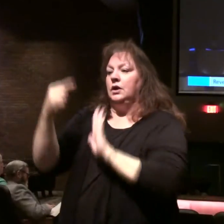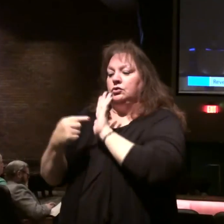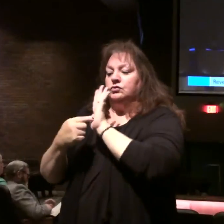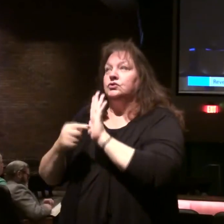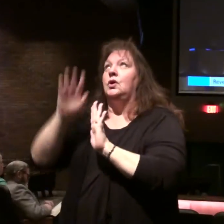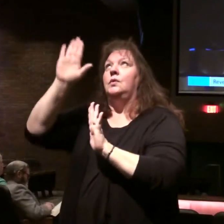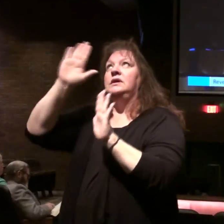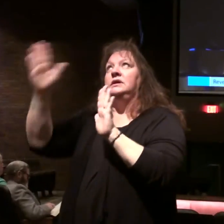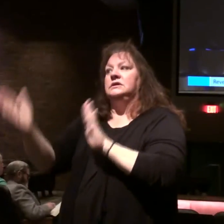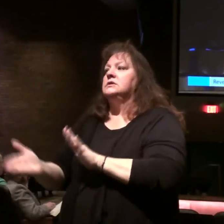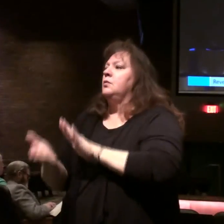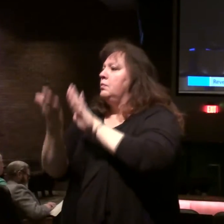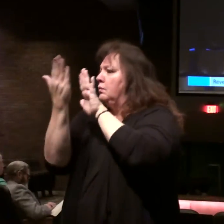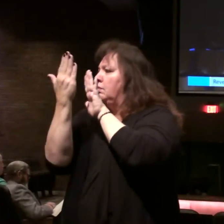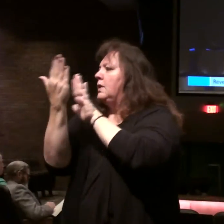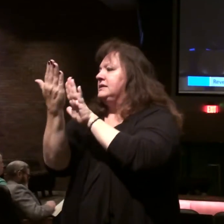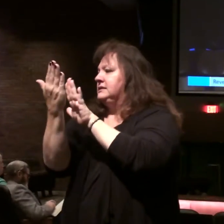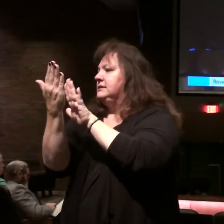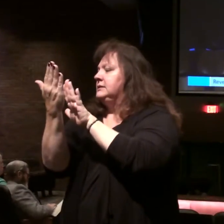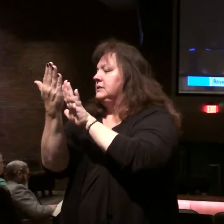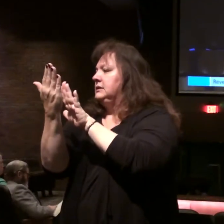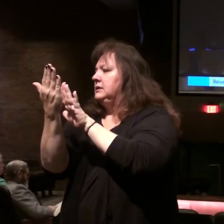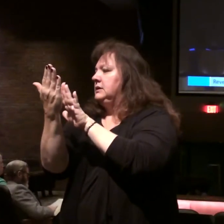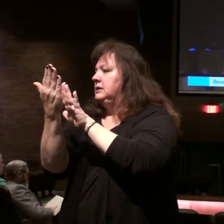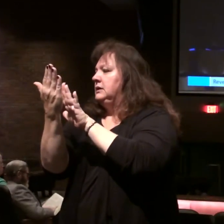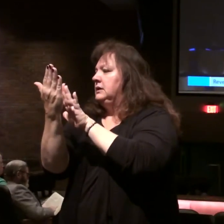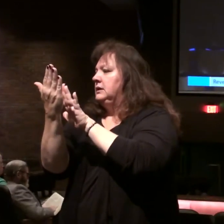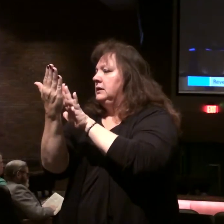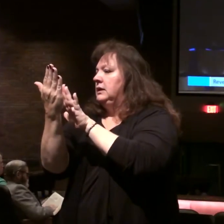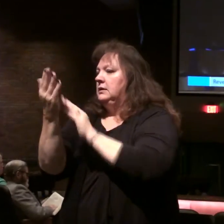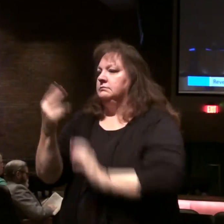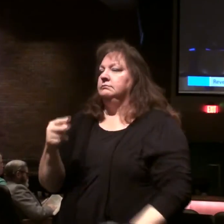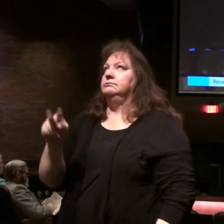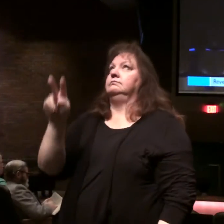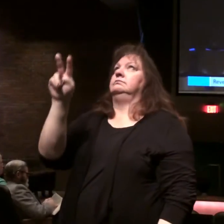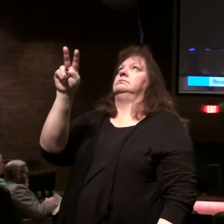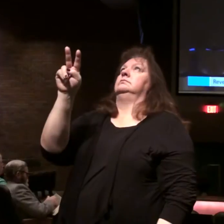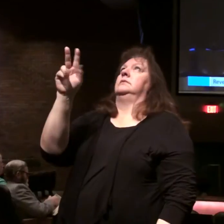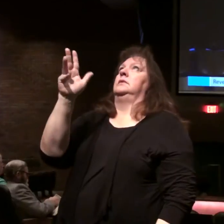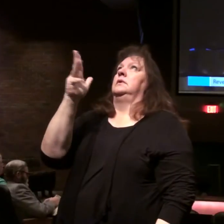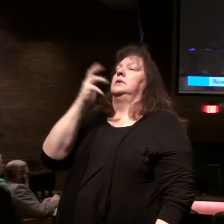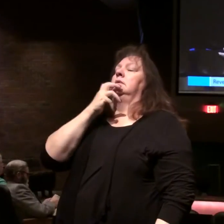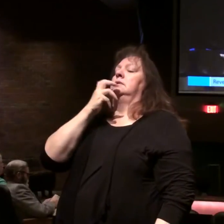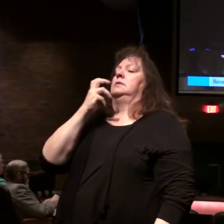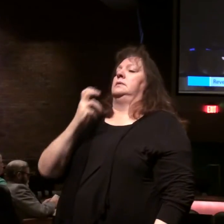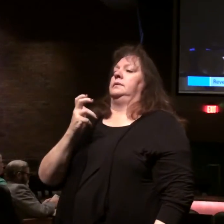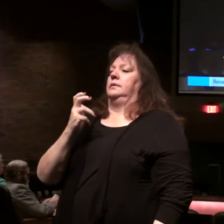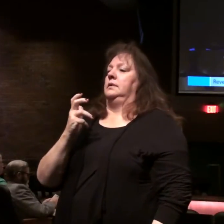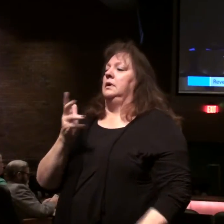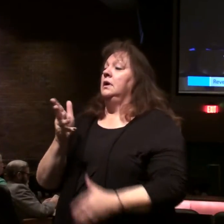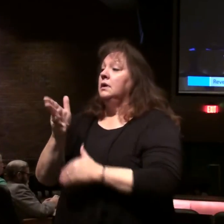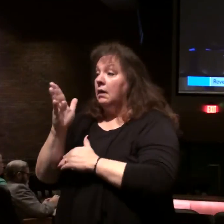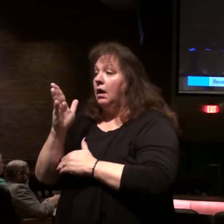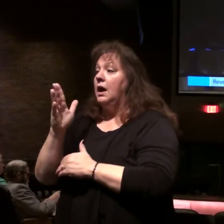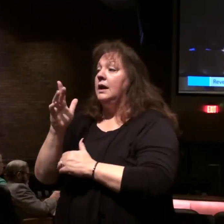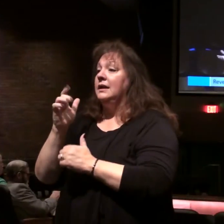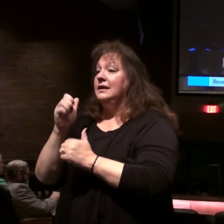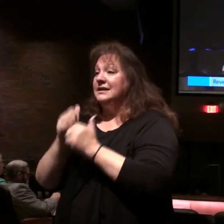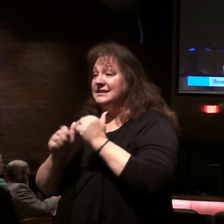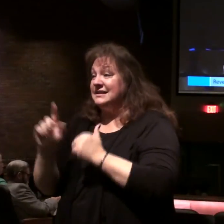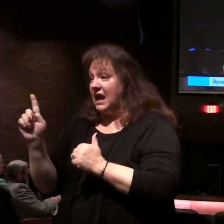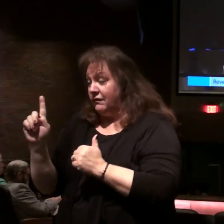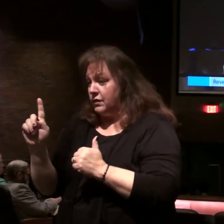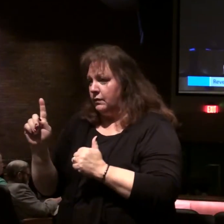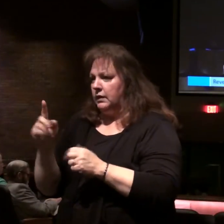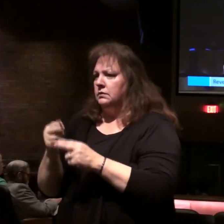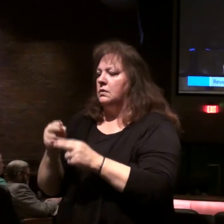his presence before his creation most fully. God is omnipresent. He is here